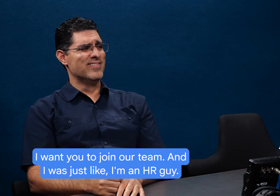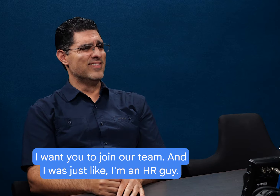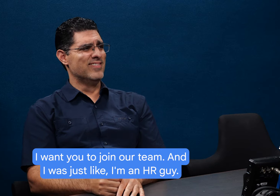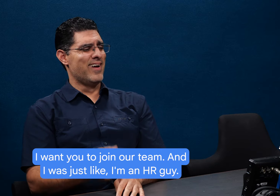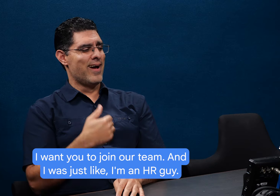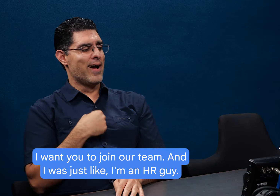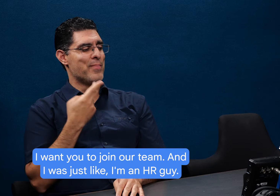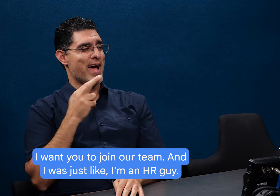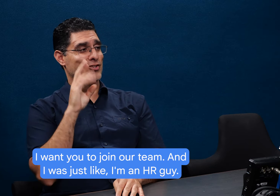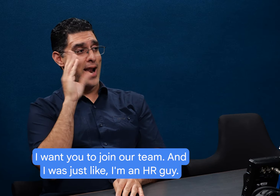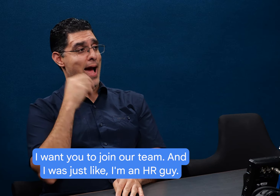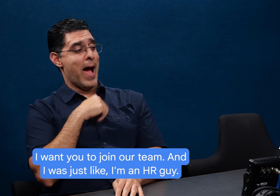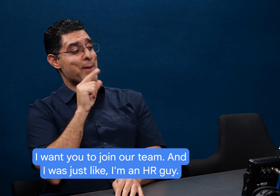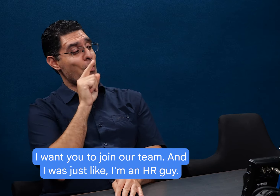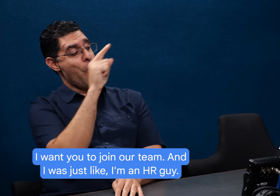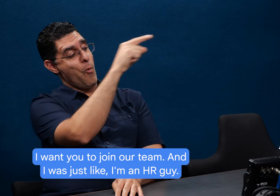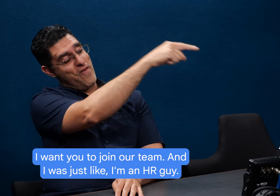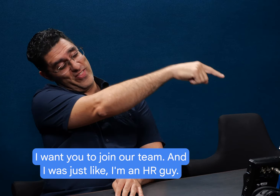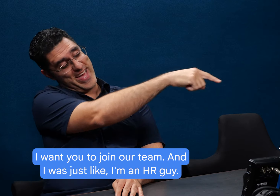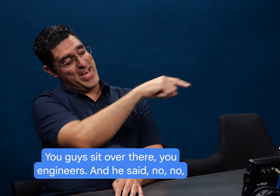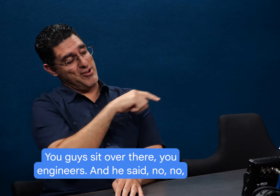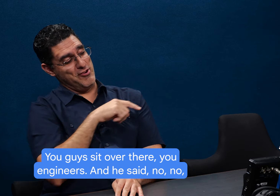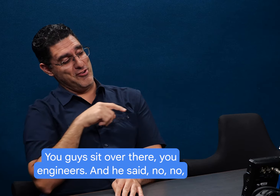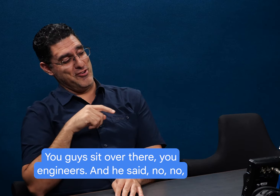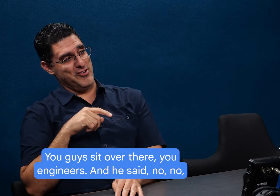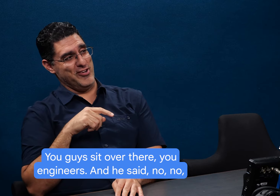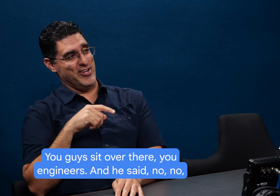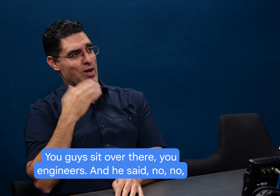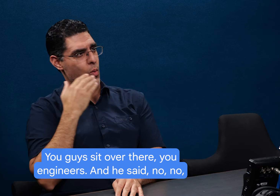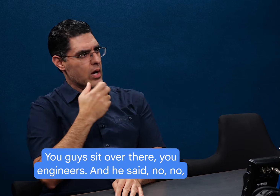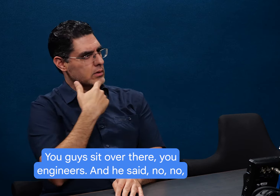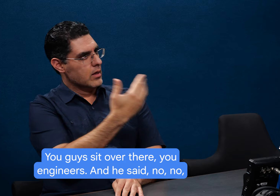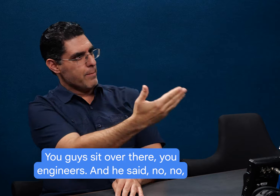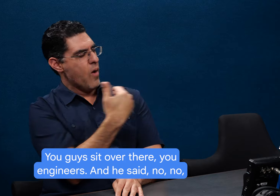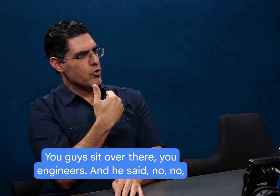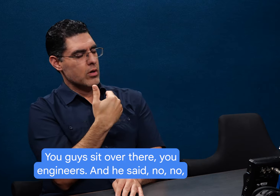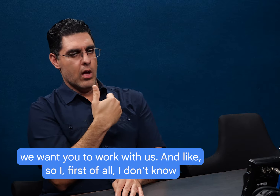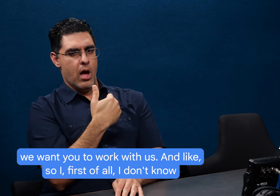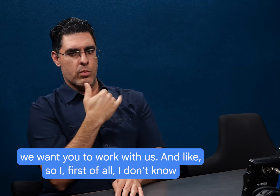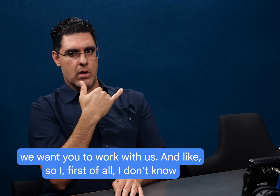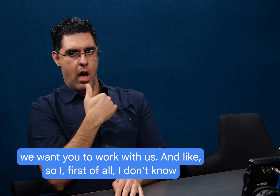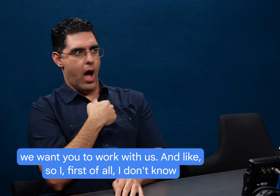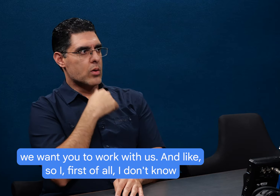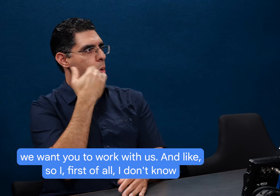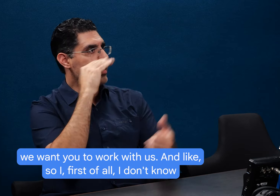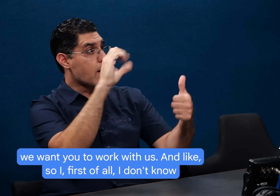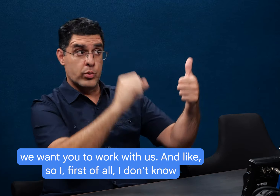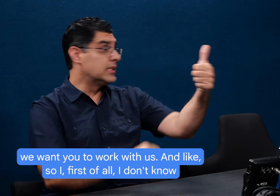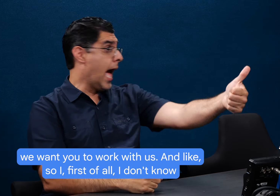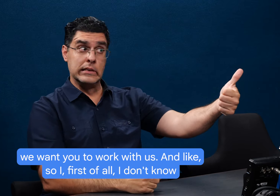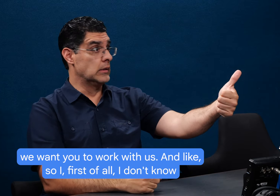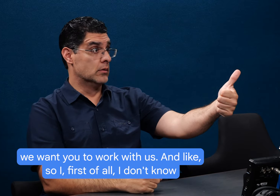team. And I was just like, I'm an HR guy. You guys sit over there, you engineers. he said, no, no, we want you to work with us.